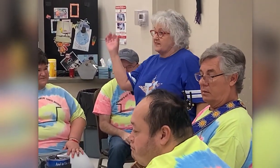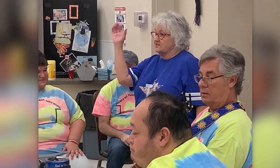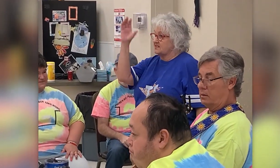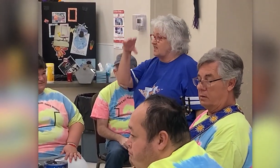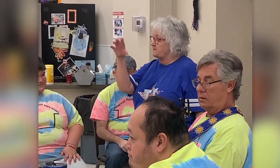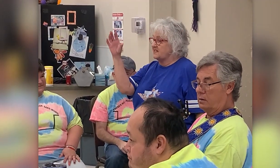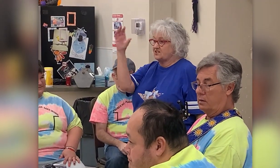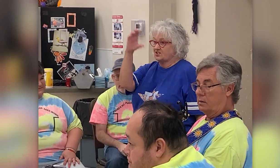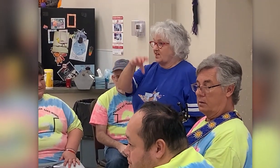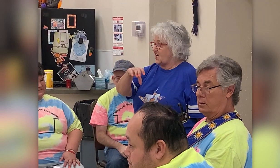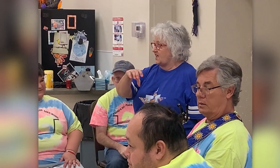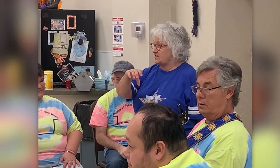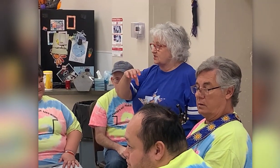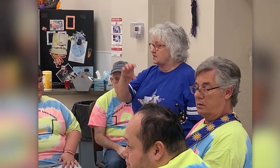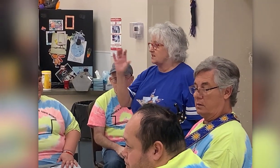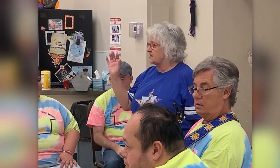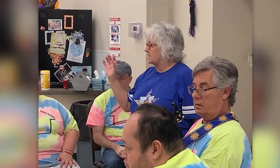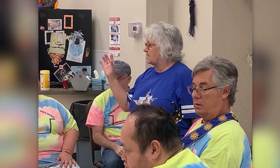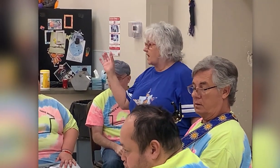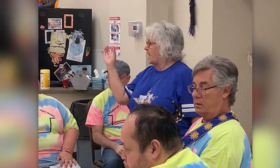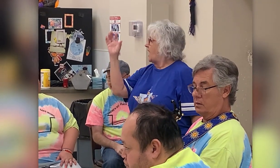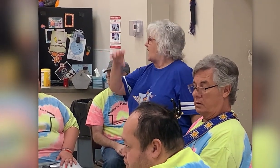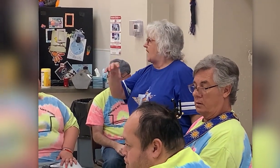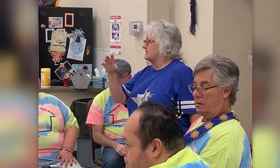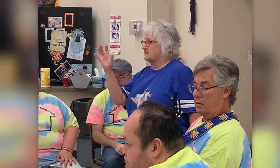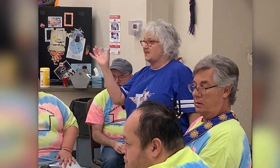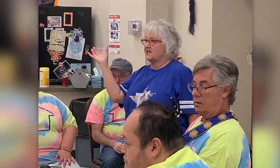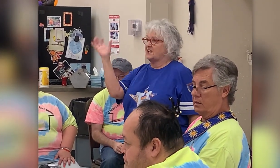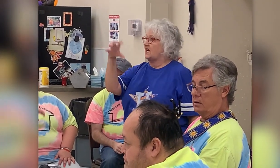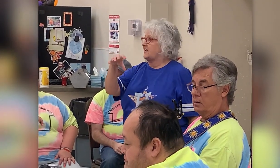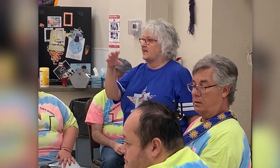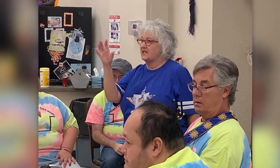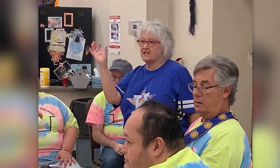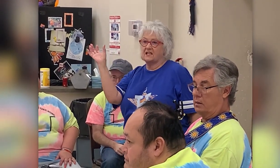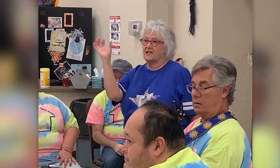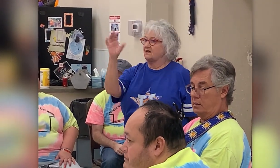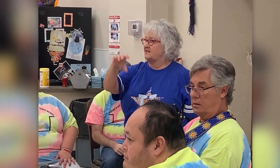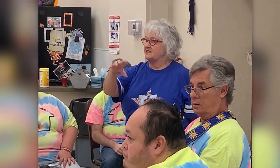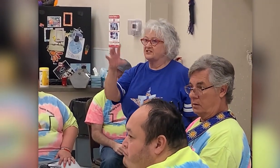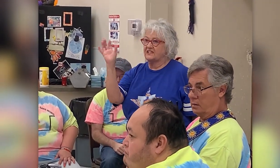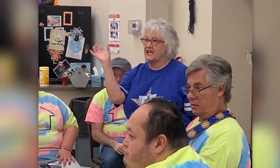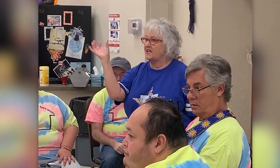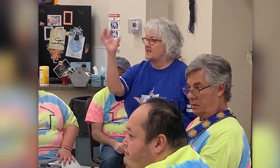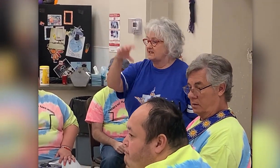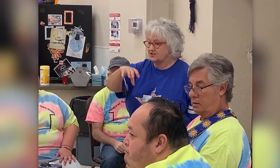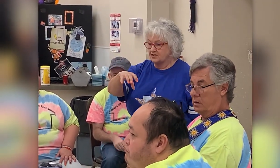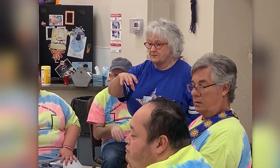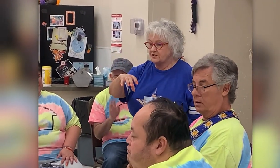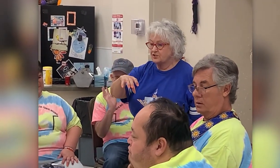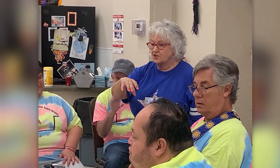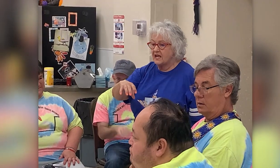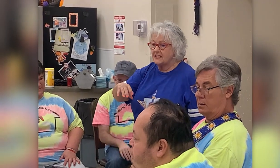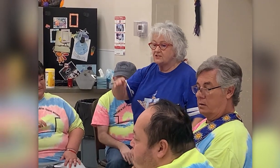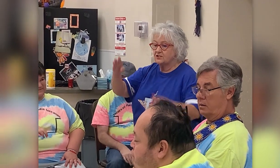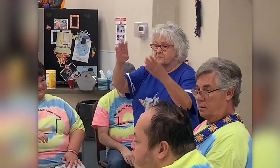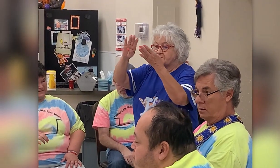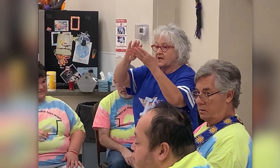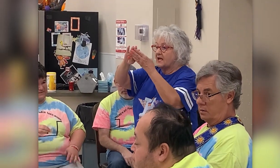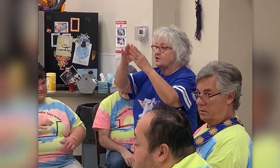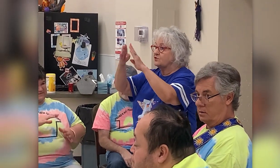There's something strange, look, see it, I can't get it, I understand it, there's something strange in